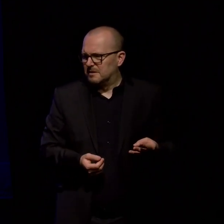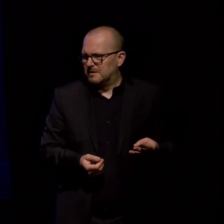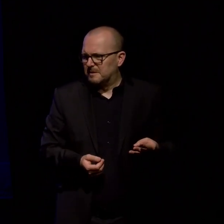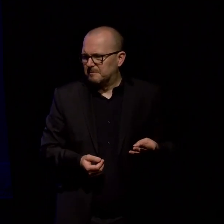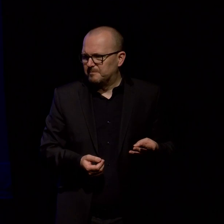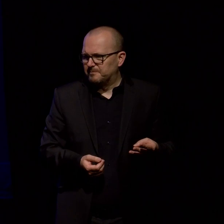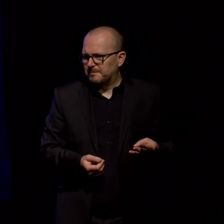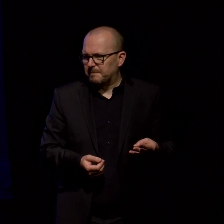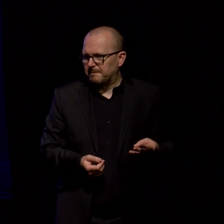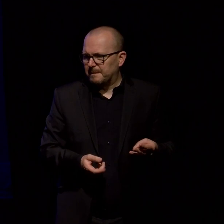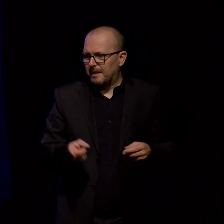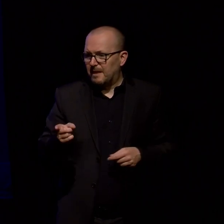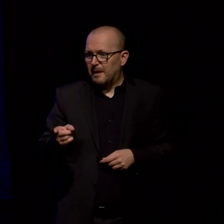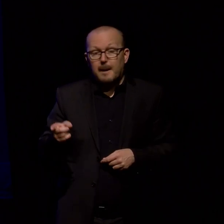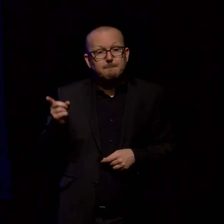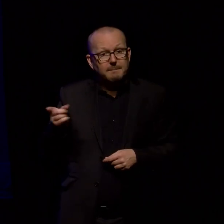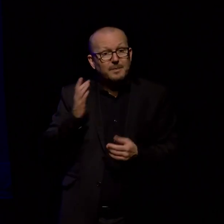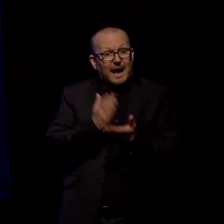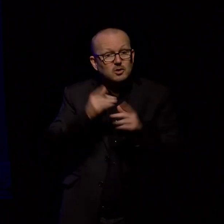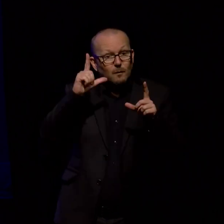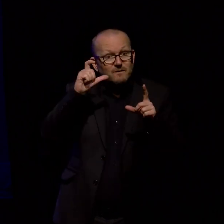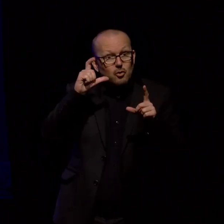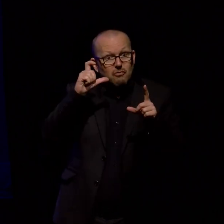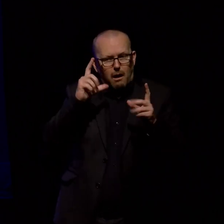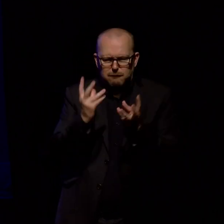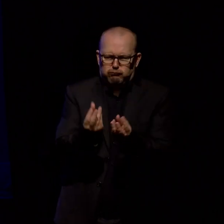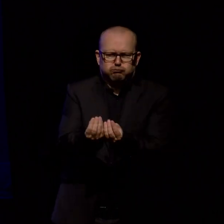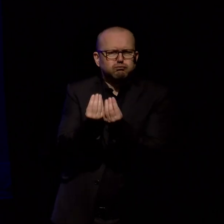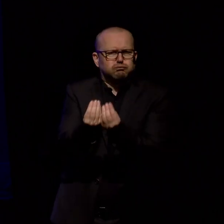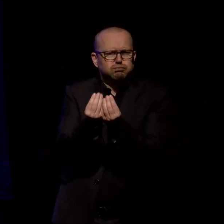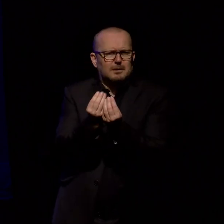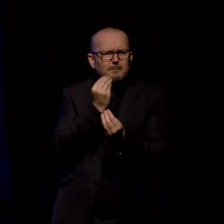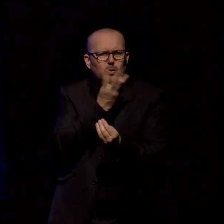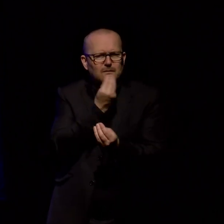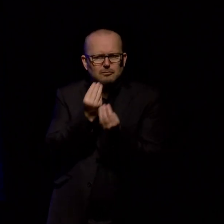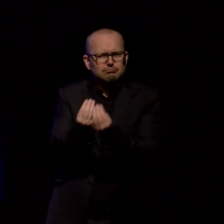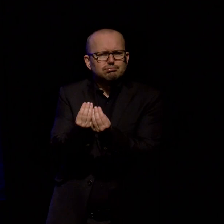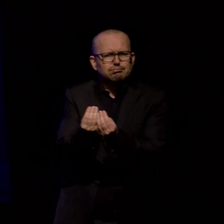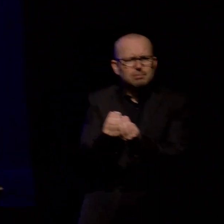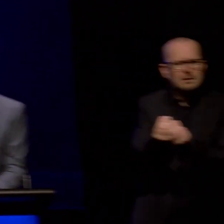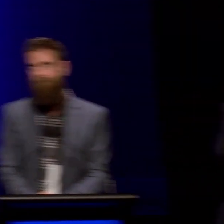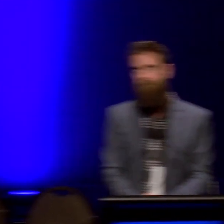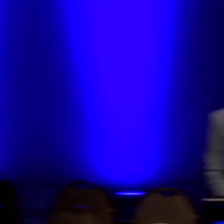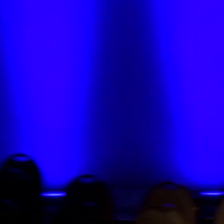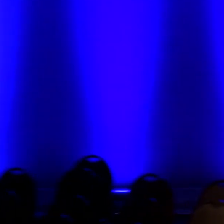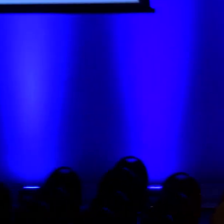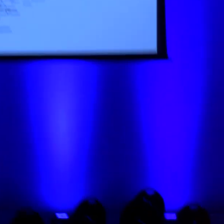this is incredible this the photograph is what is what matters and by not